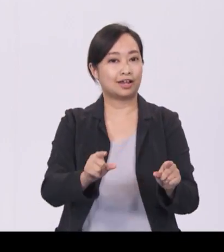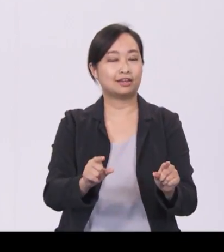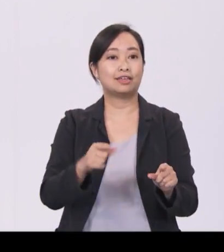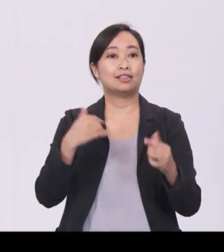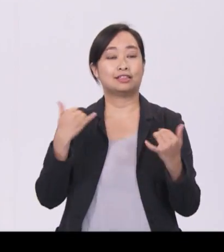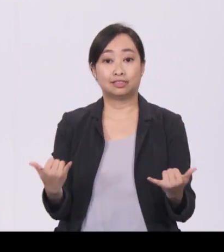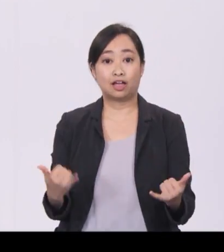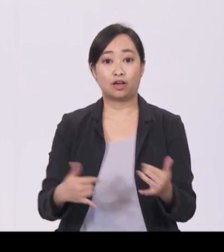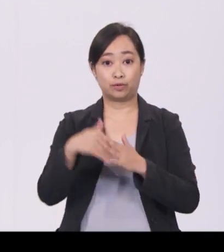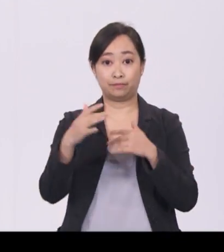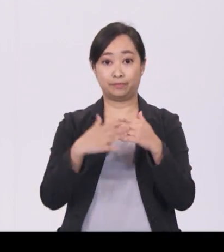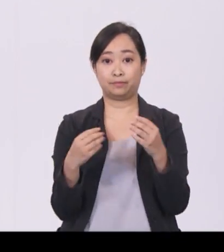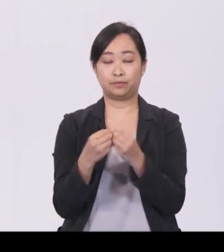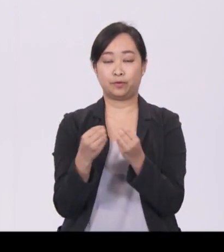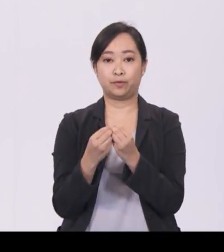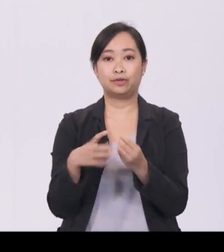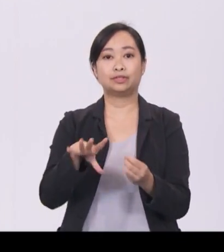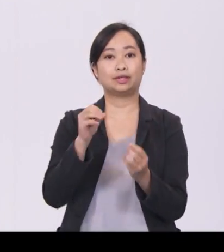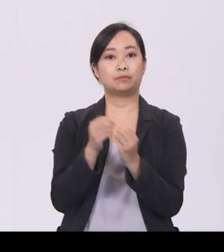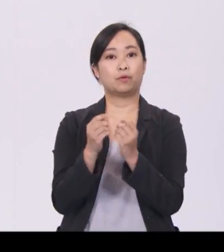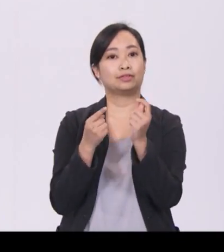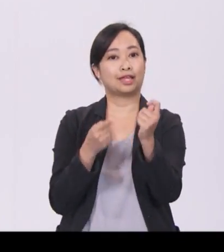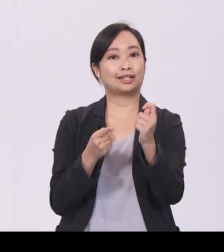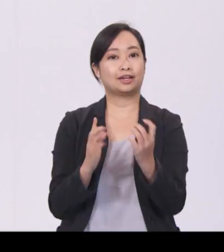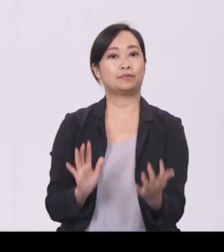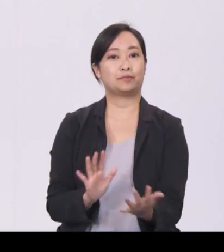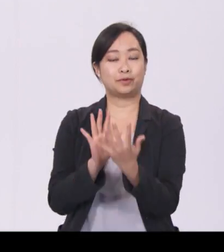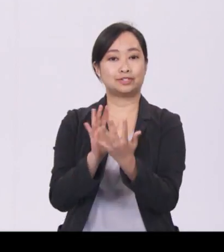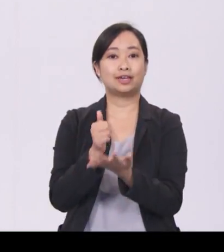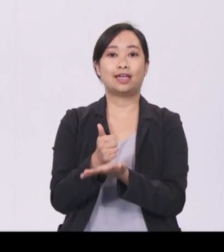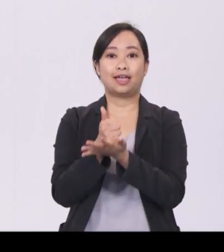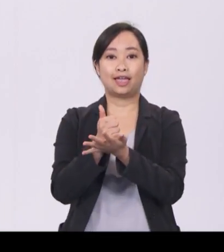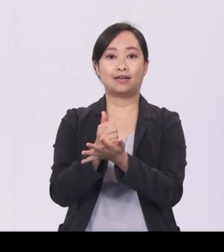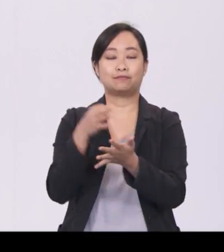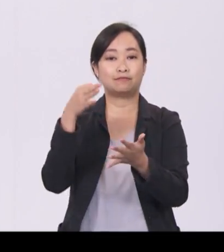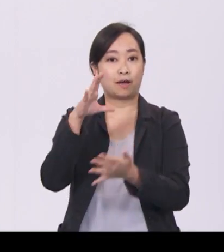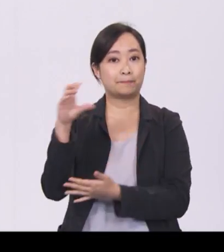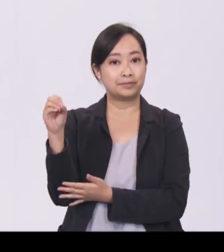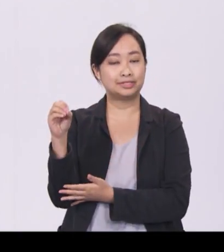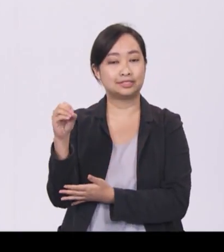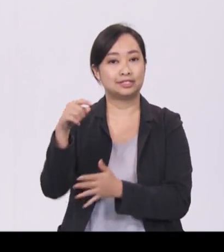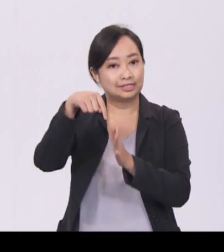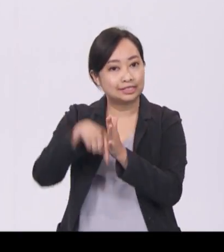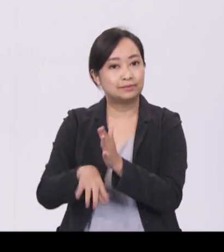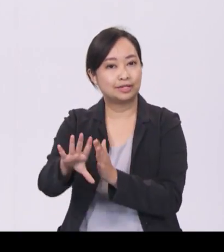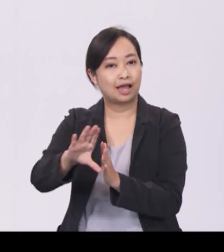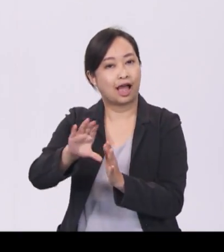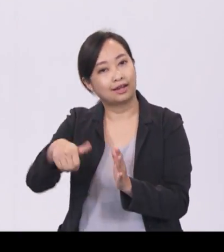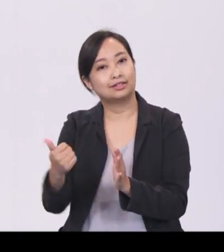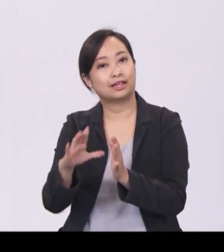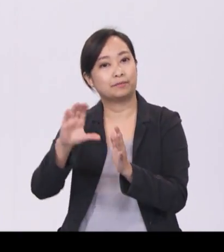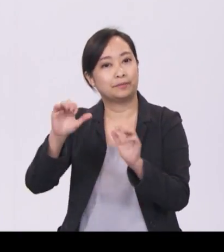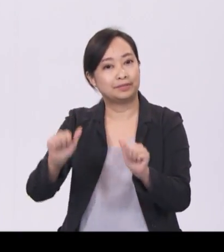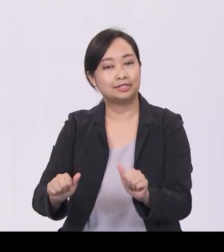and take a more targeted approach to help firms deepen the capabilities they need to continue growing.